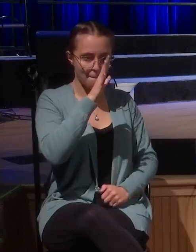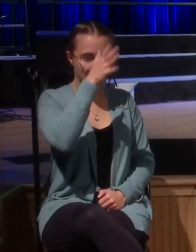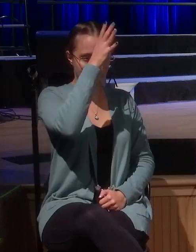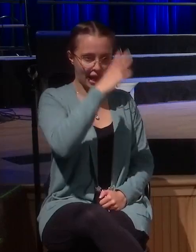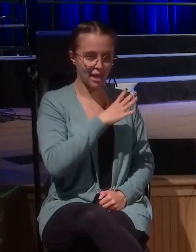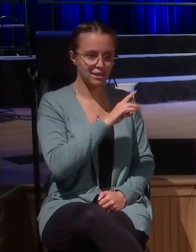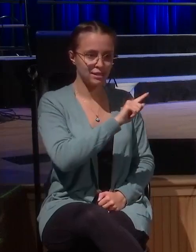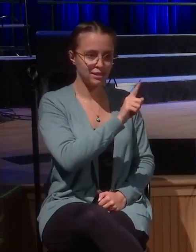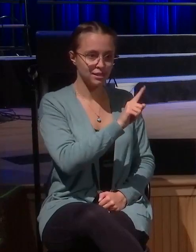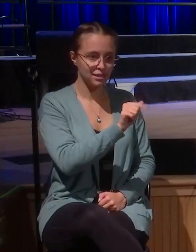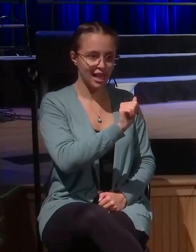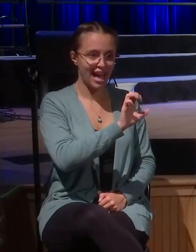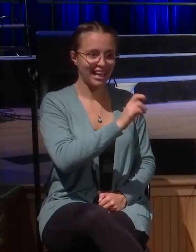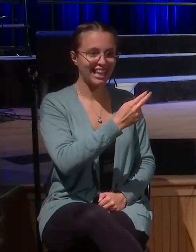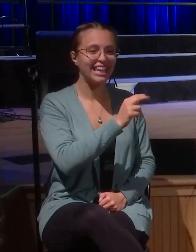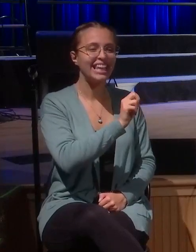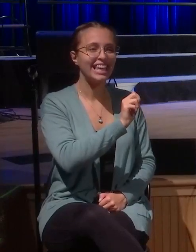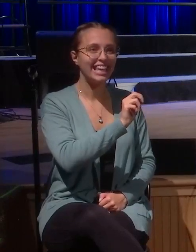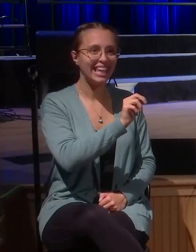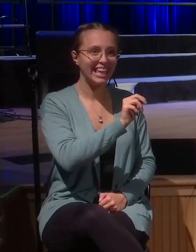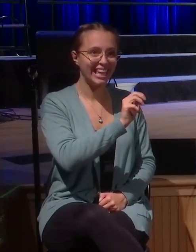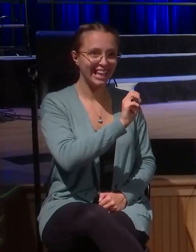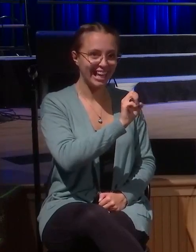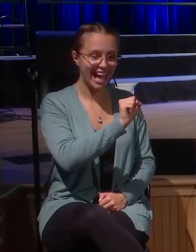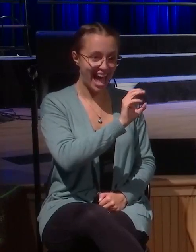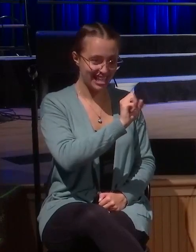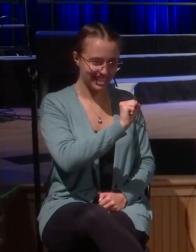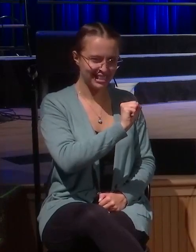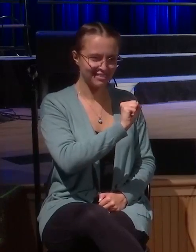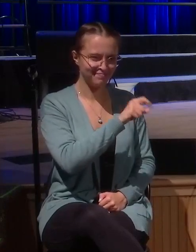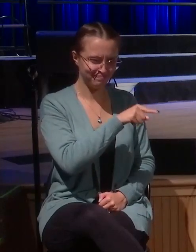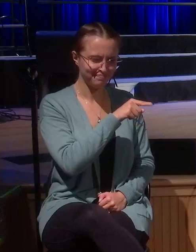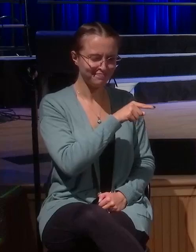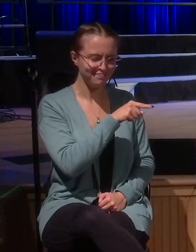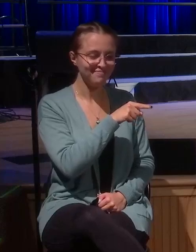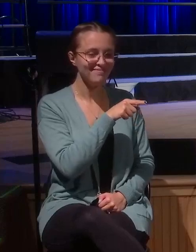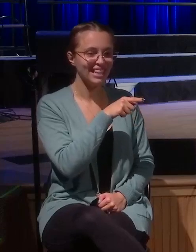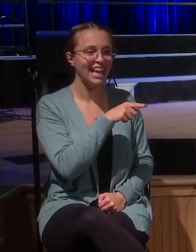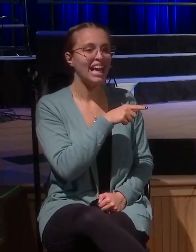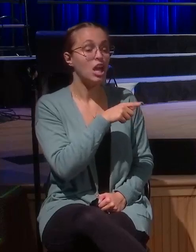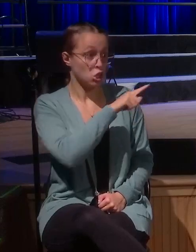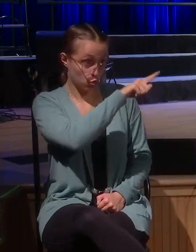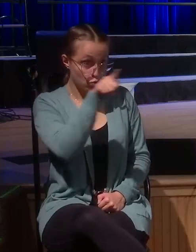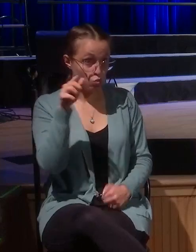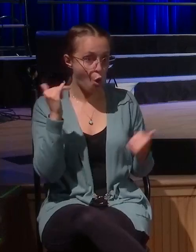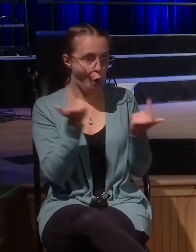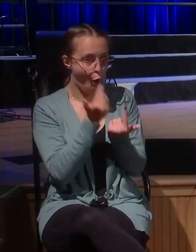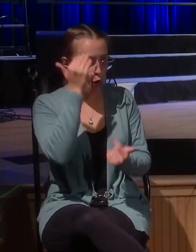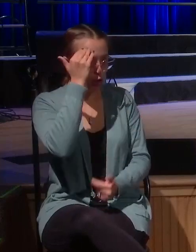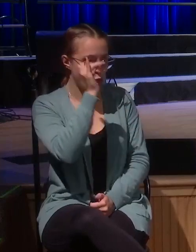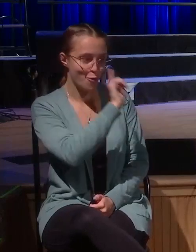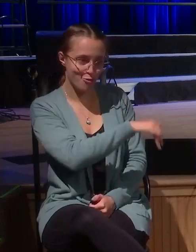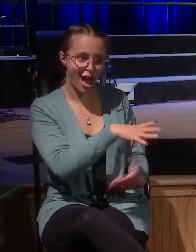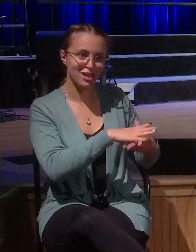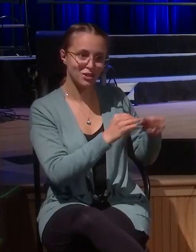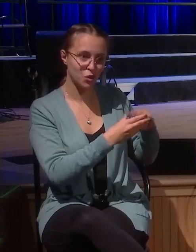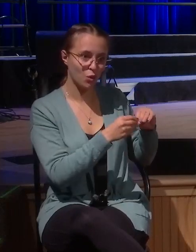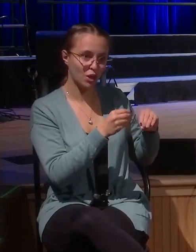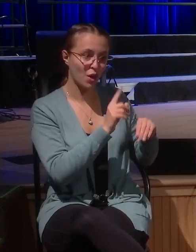know the story of Zacchaeus. But look at the language there. In chapter 18, we saw some of the language that Jesus is talking about, how he's passing through,